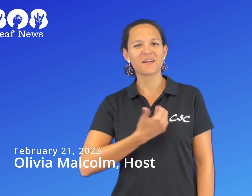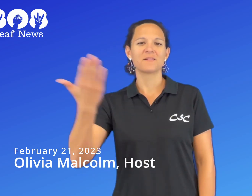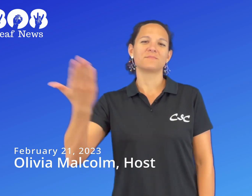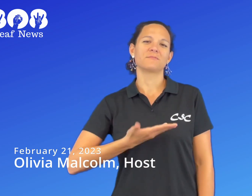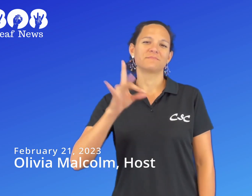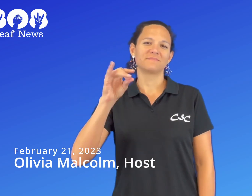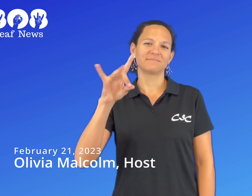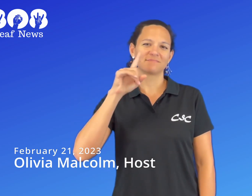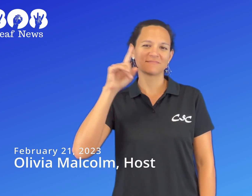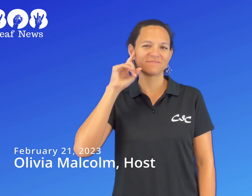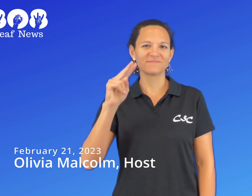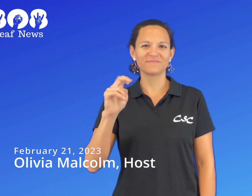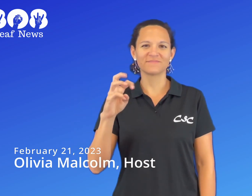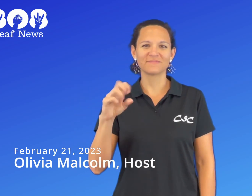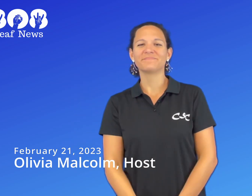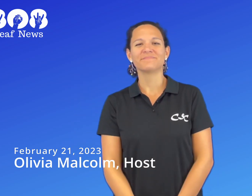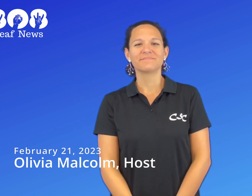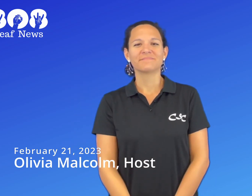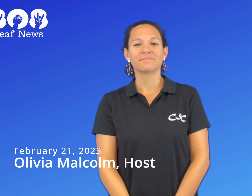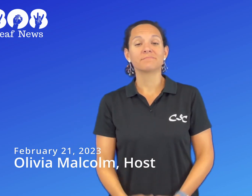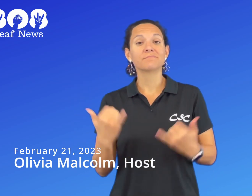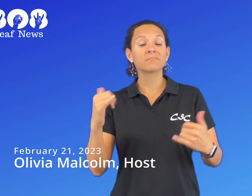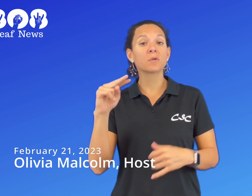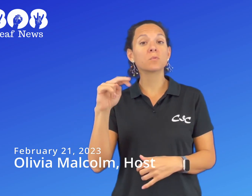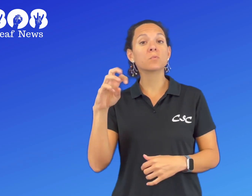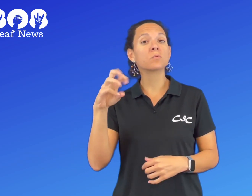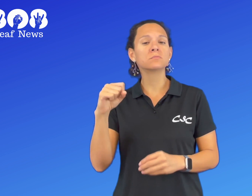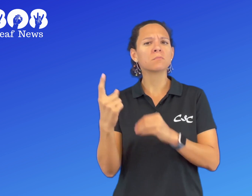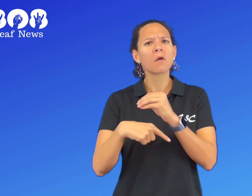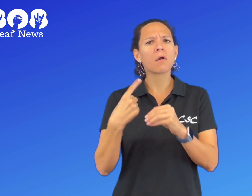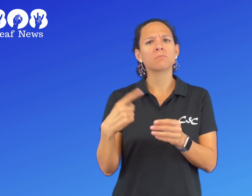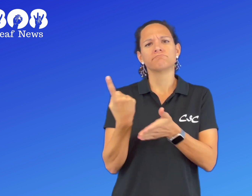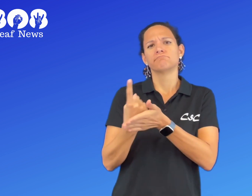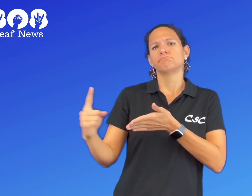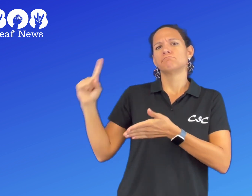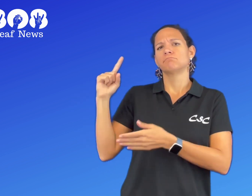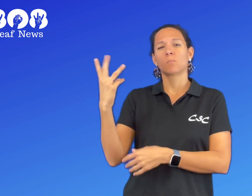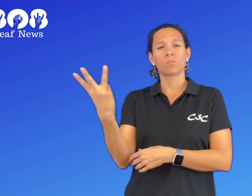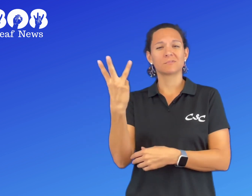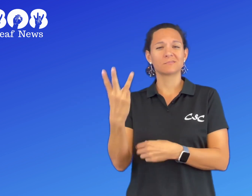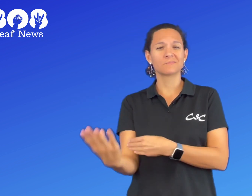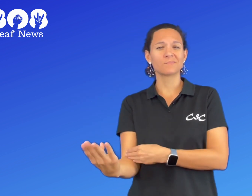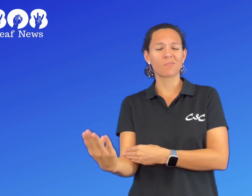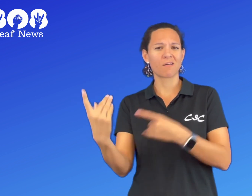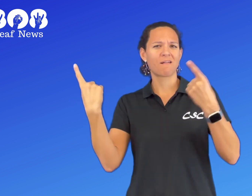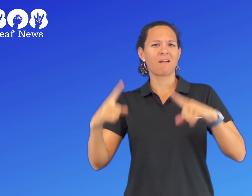Aloha! Welcome to 808 Deaf News. My news report is about a hit and run that